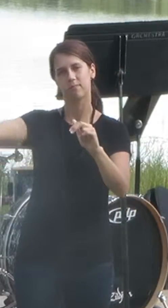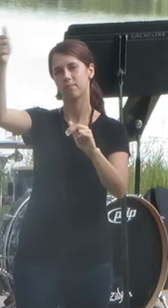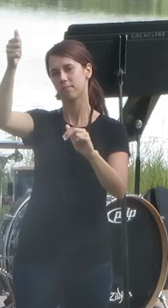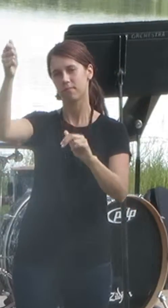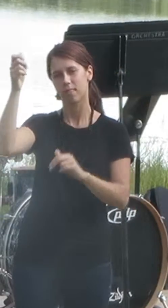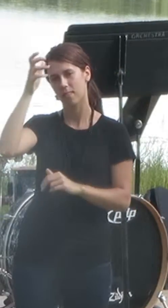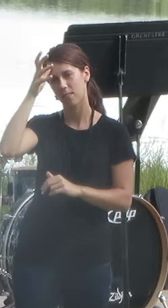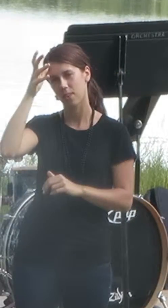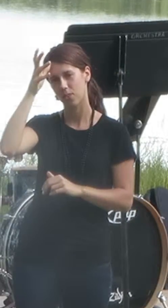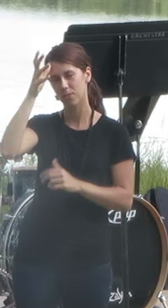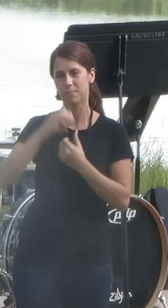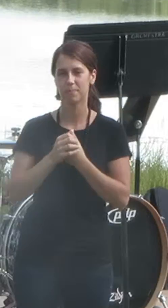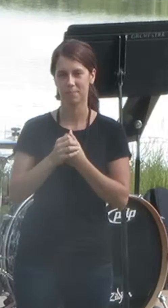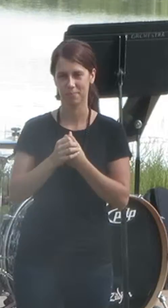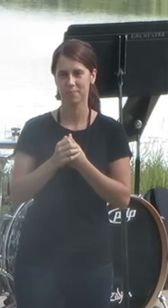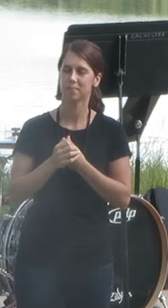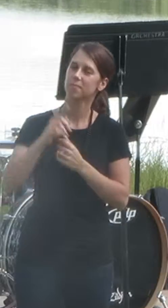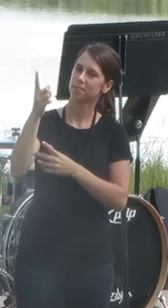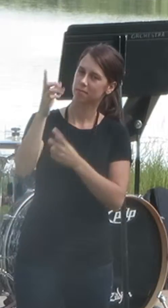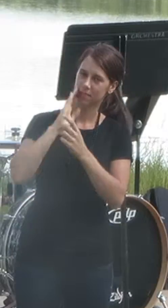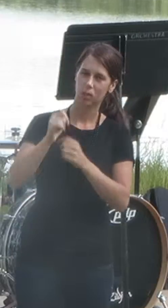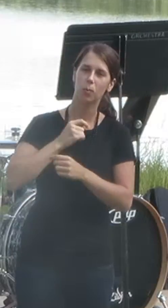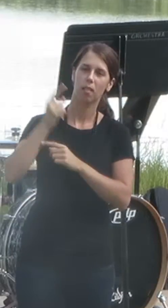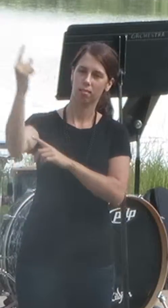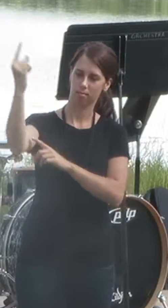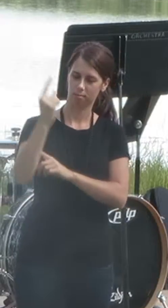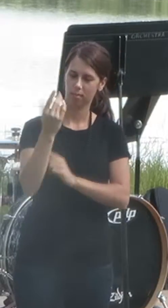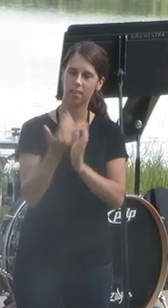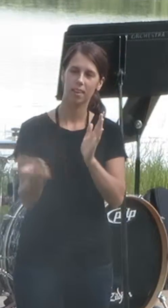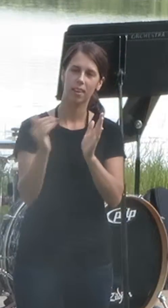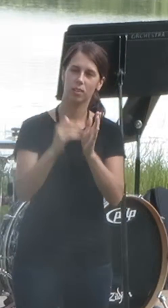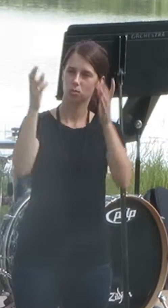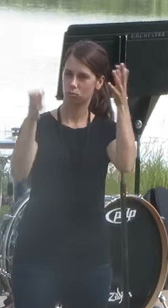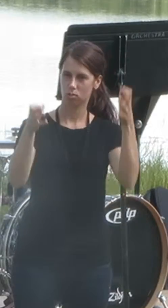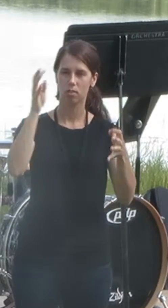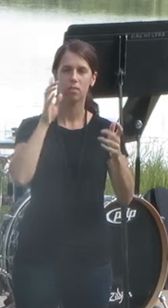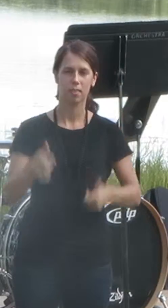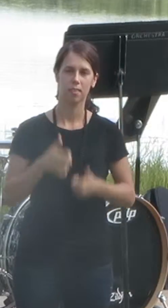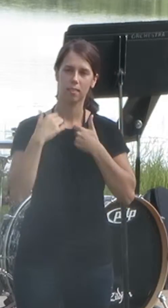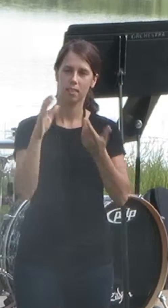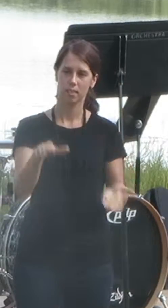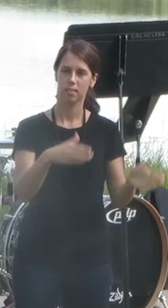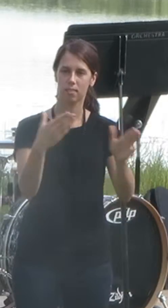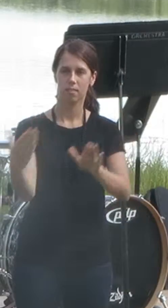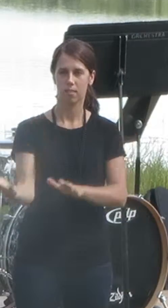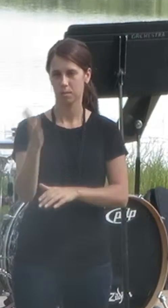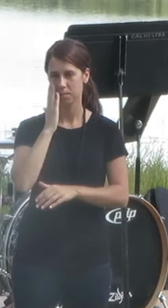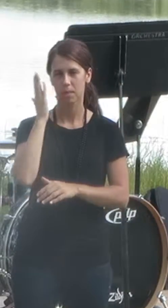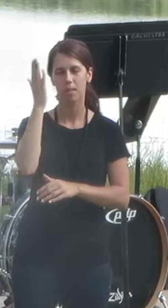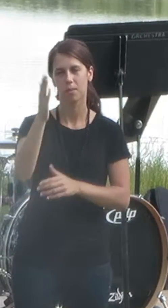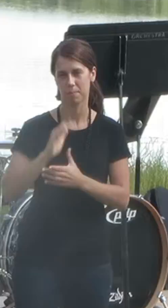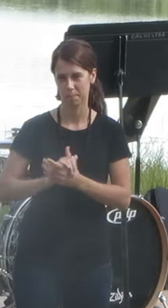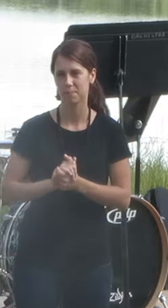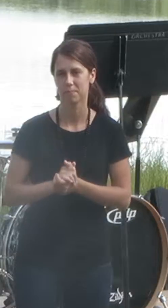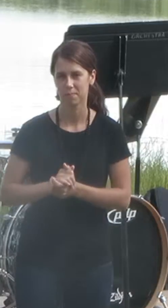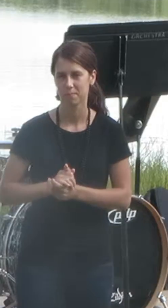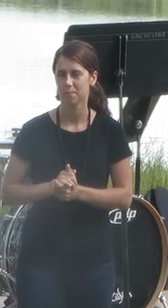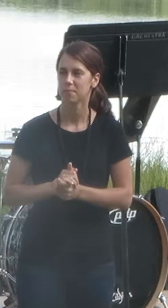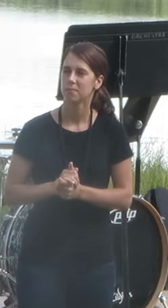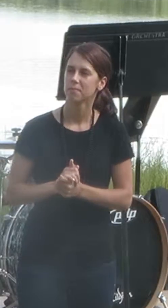God the Father, from where he will come again to judge the living and the dead.